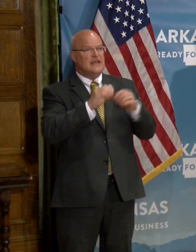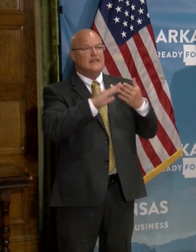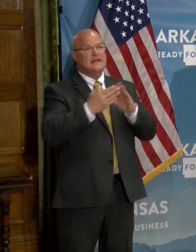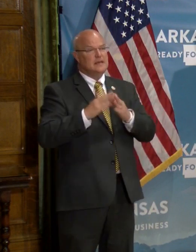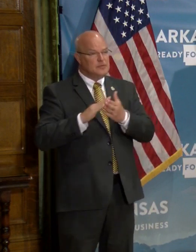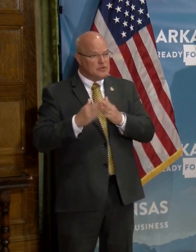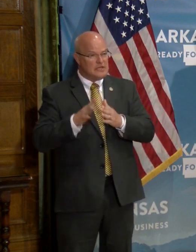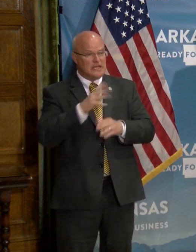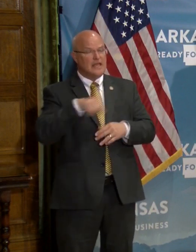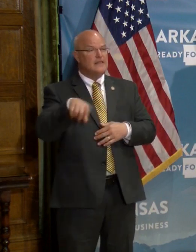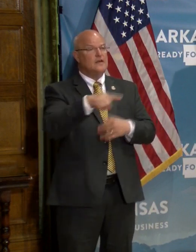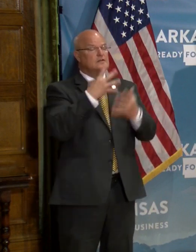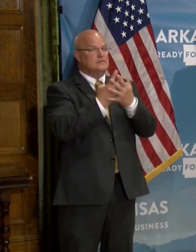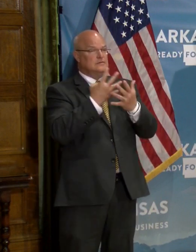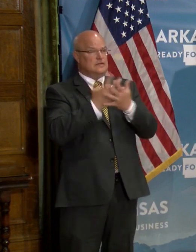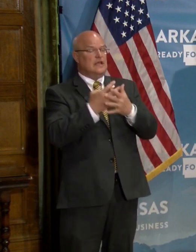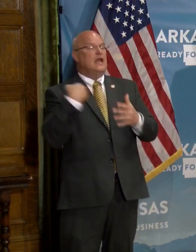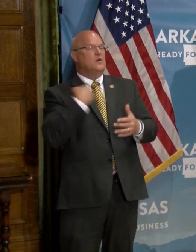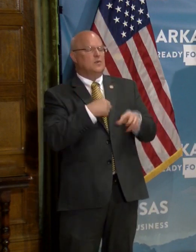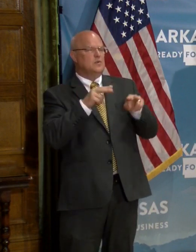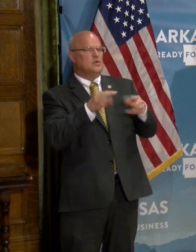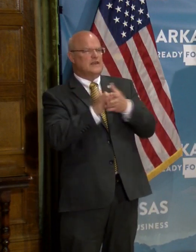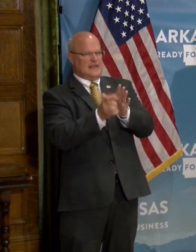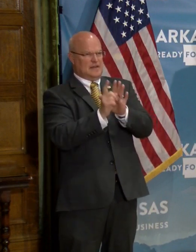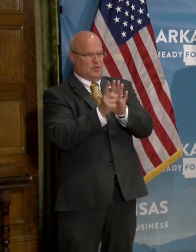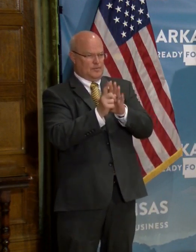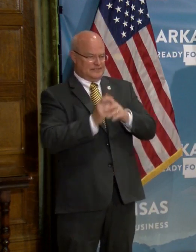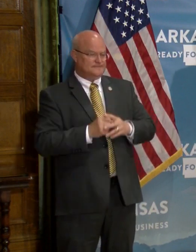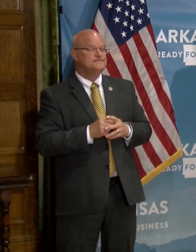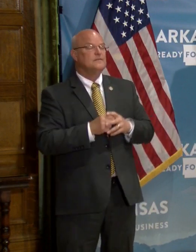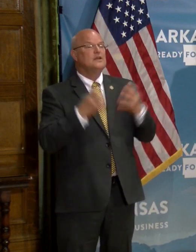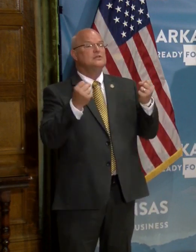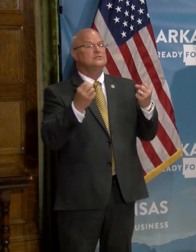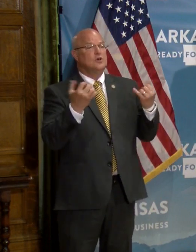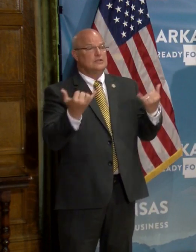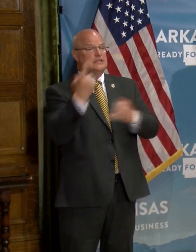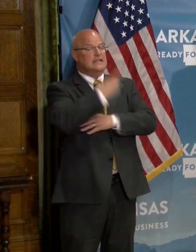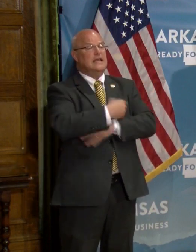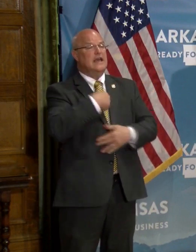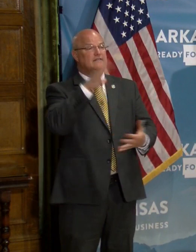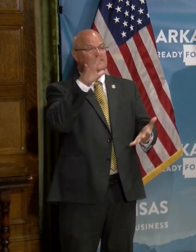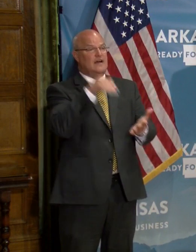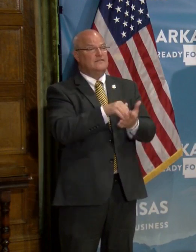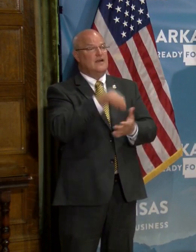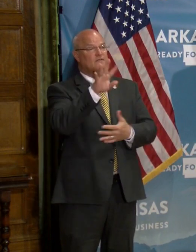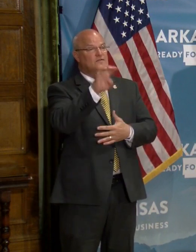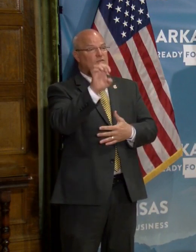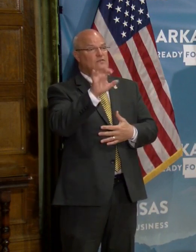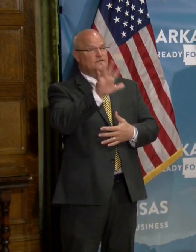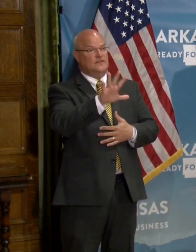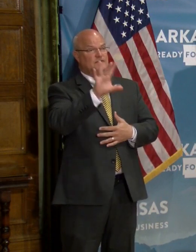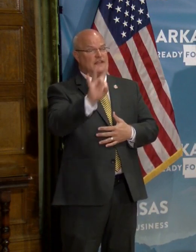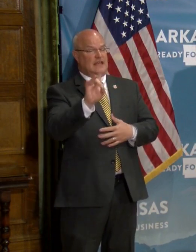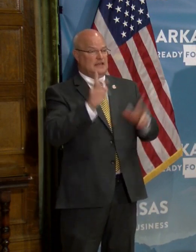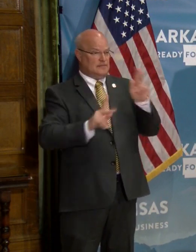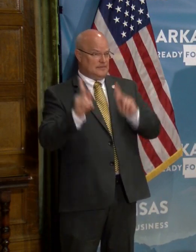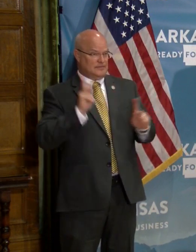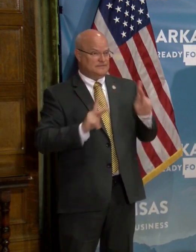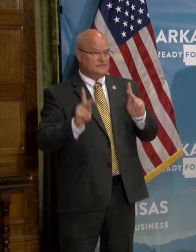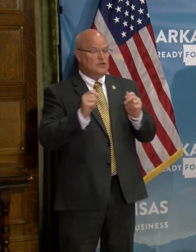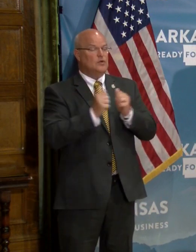community and those in corrections. And we will look at that in a moment. And so today, we have 5,458 cases